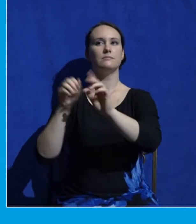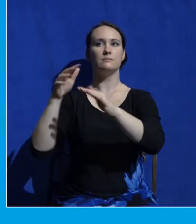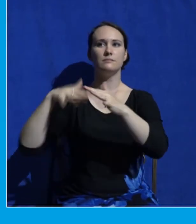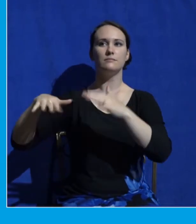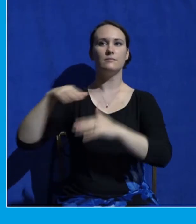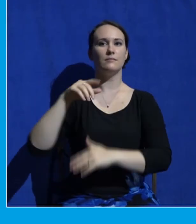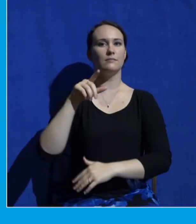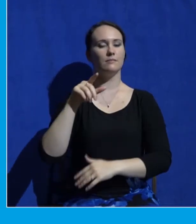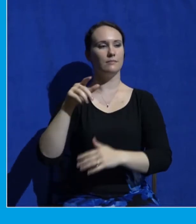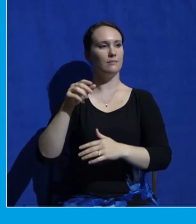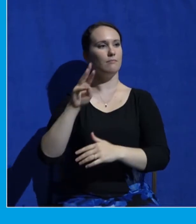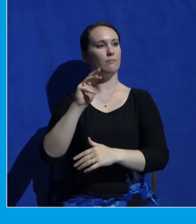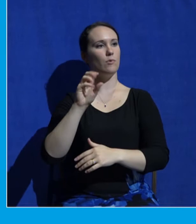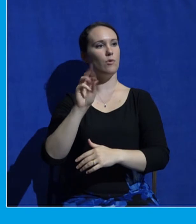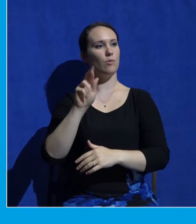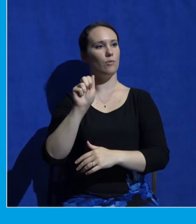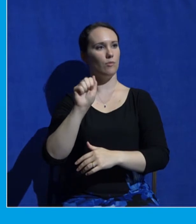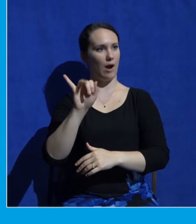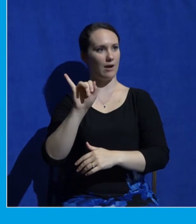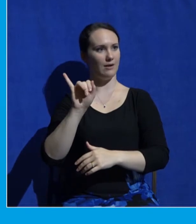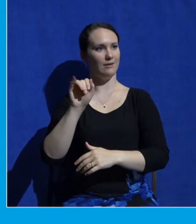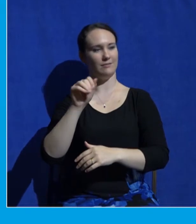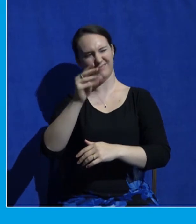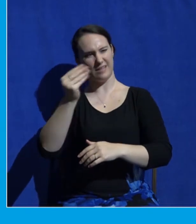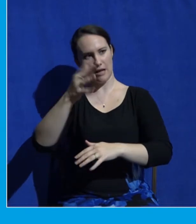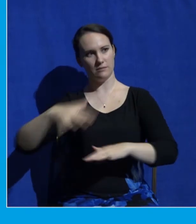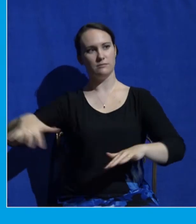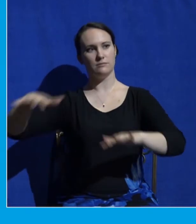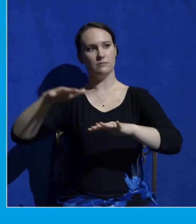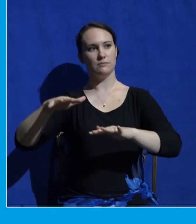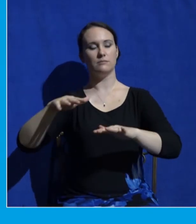him there as a burnt offering on one of the mountains of which I shall tell you.